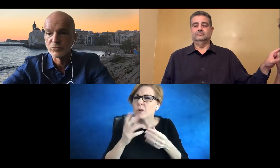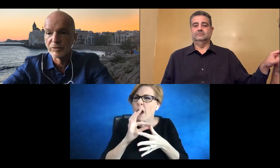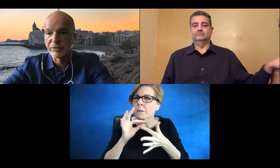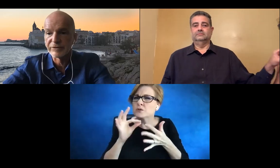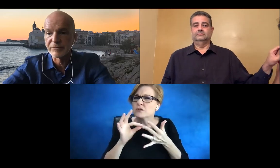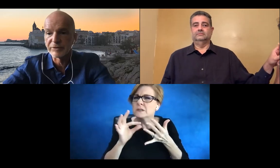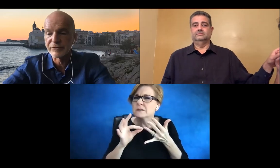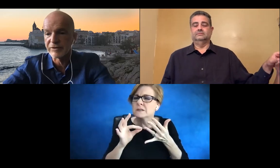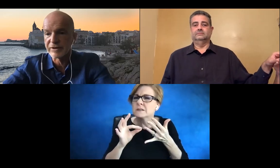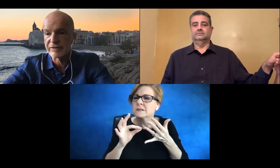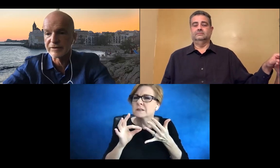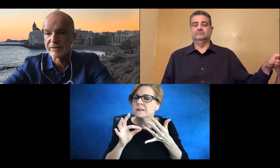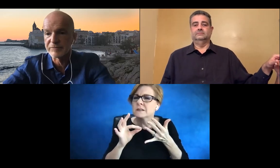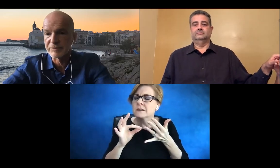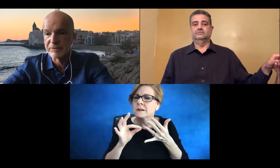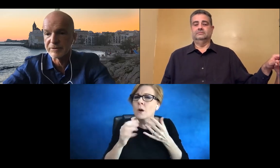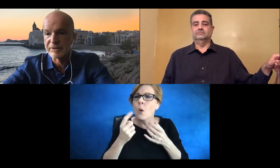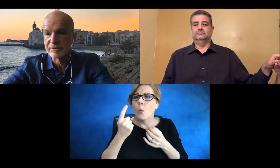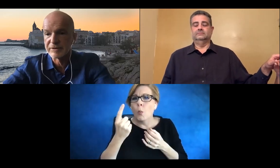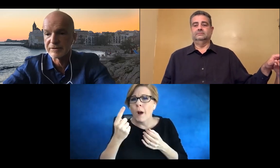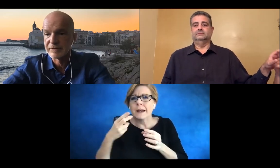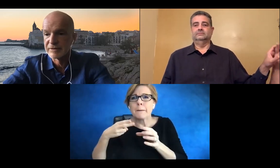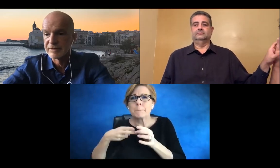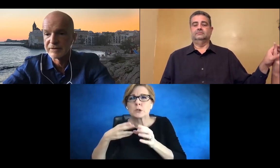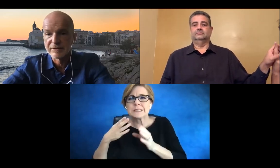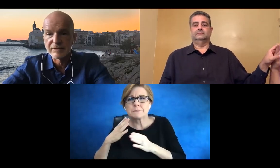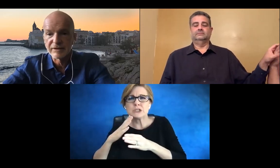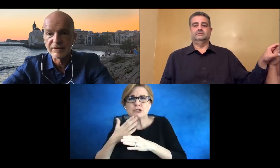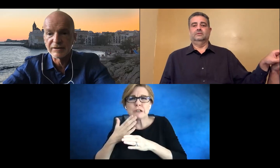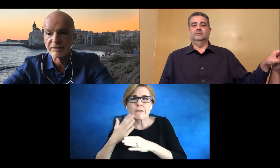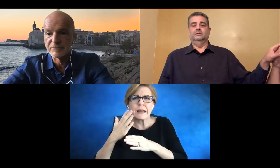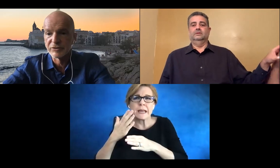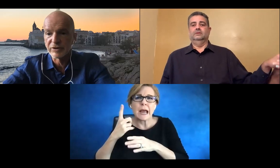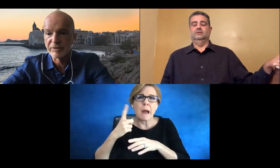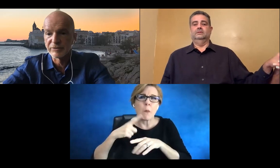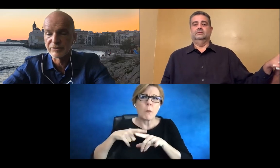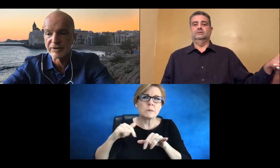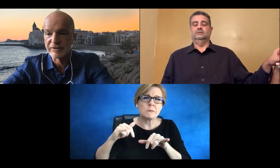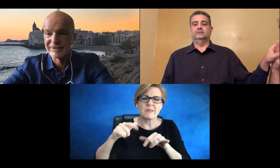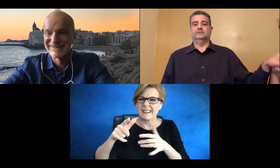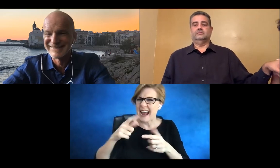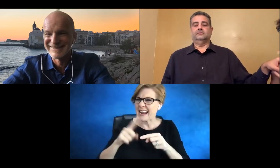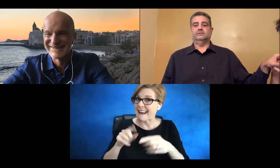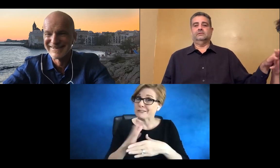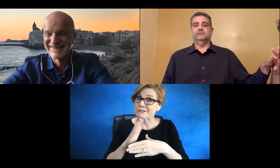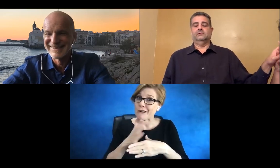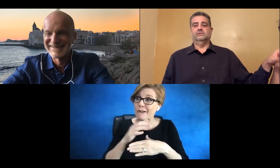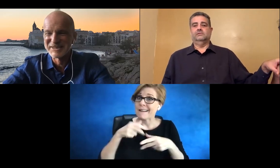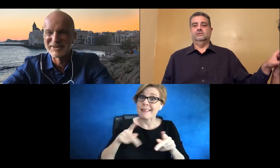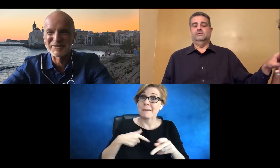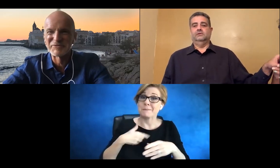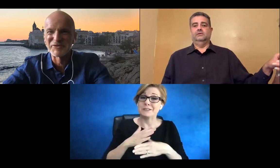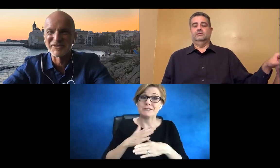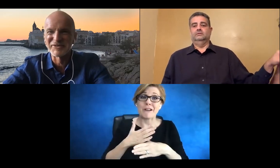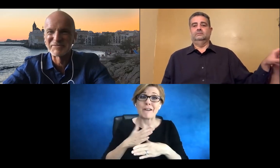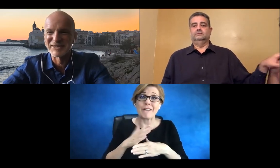One participant sharing at a time, but maybe I'm not able to share. I did